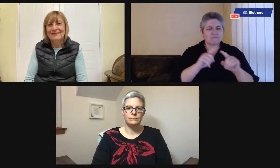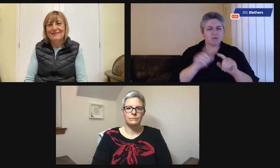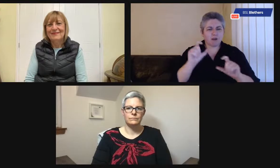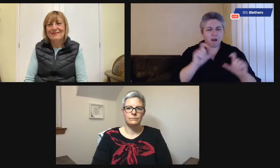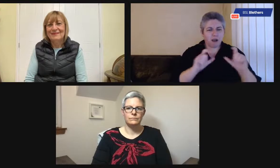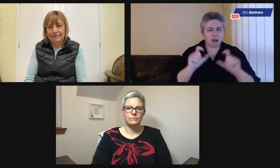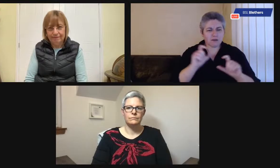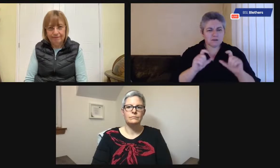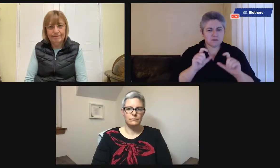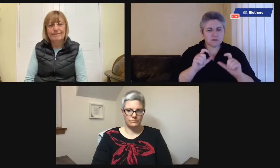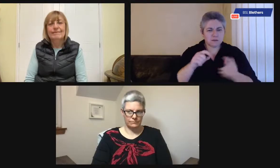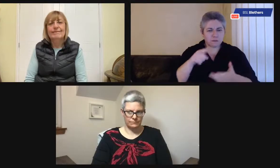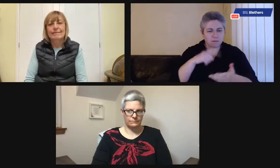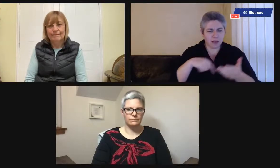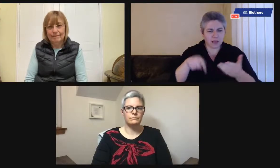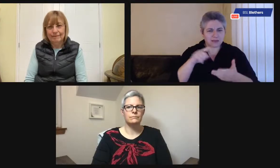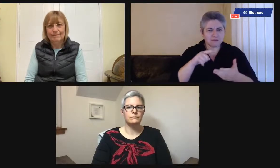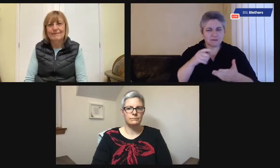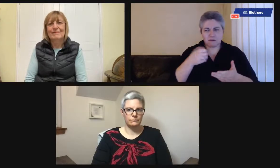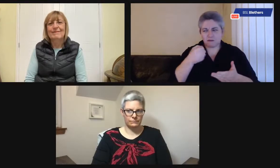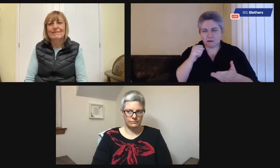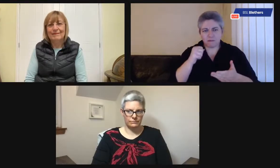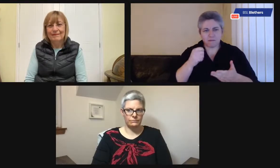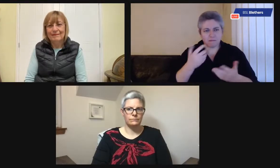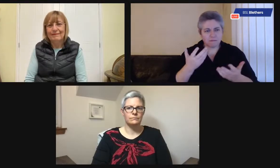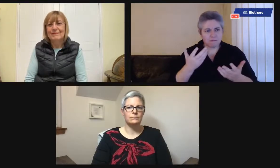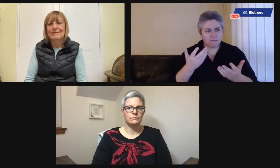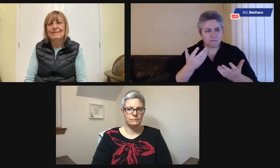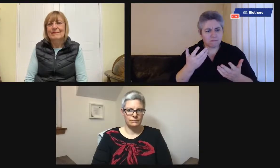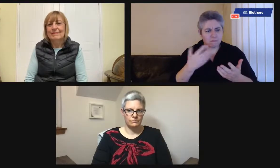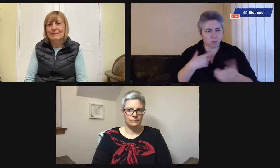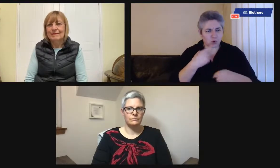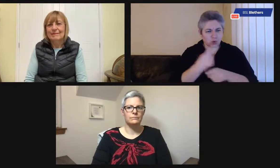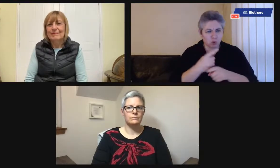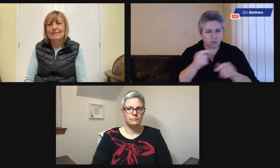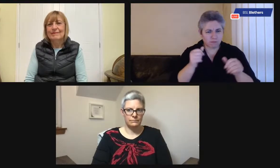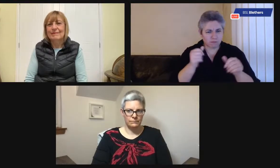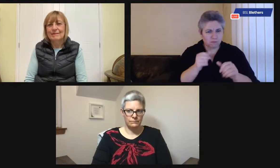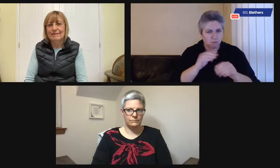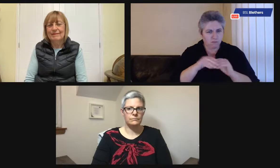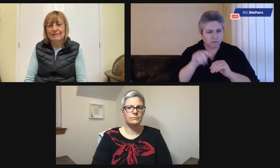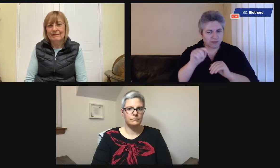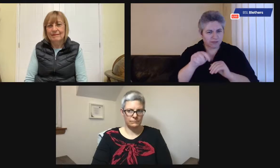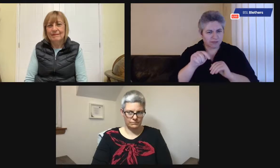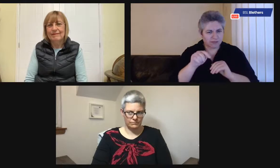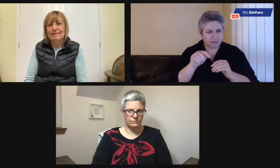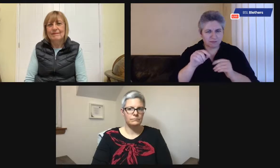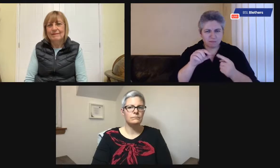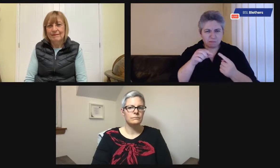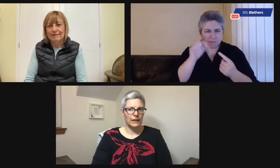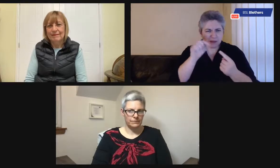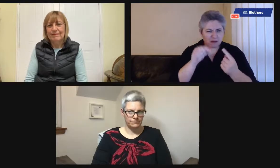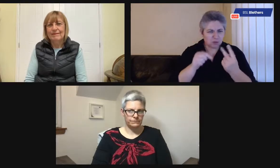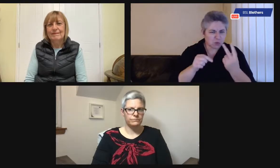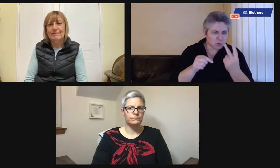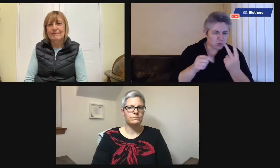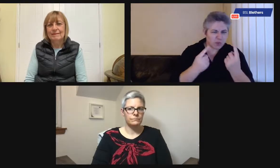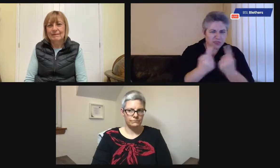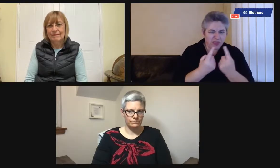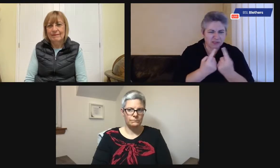So we can see there that there are different colours of plates and mugs and different kinds of crockery there.